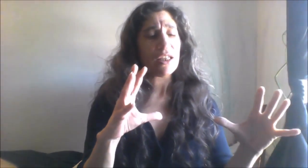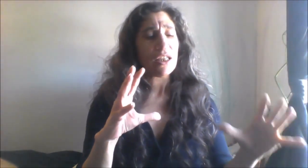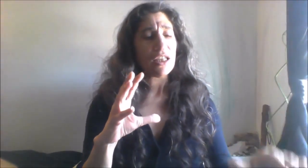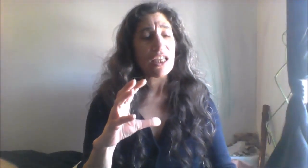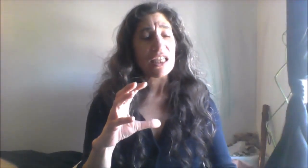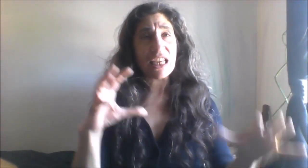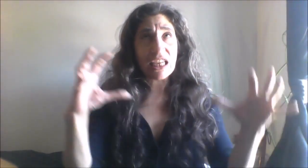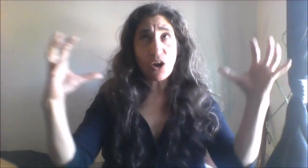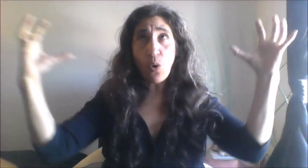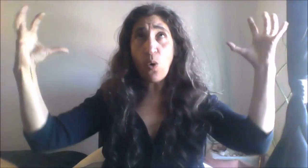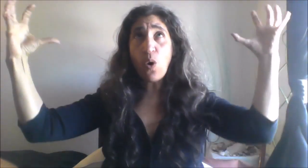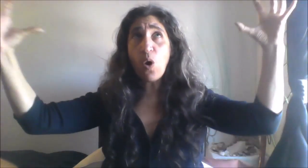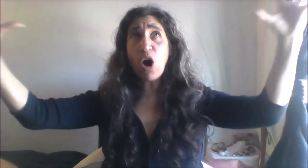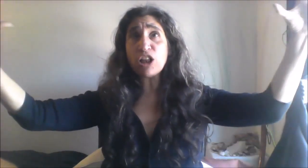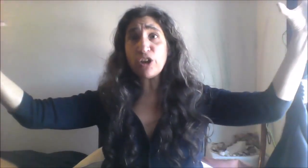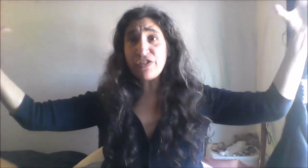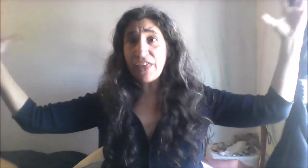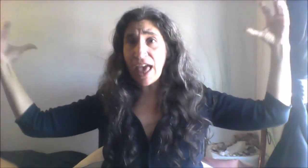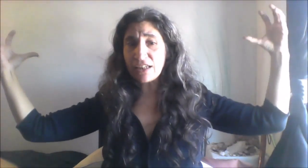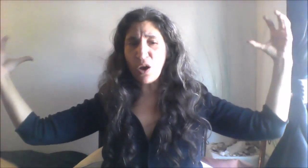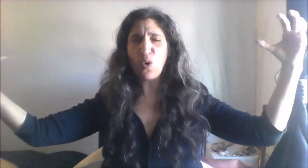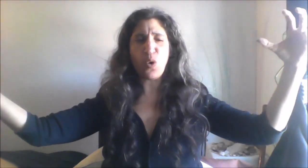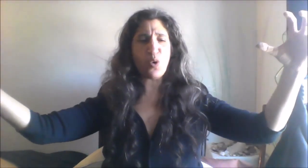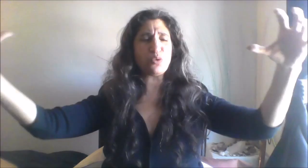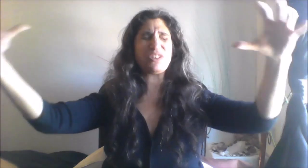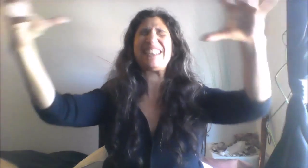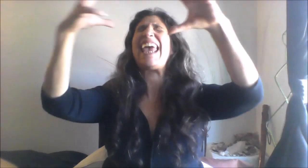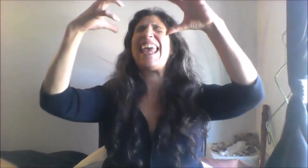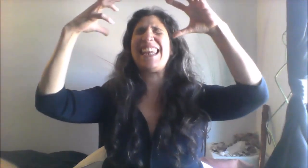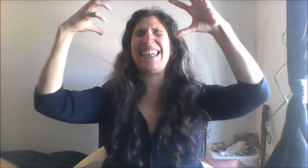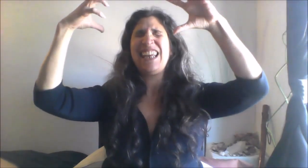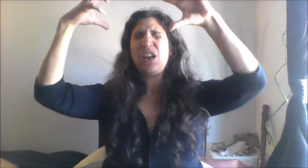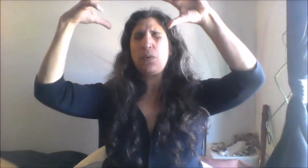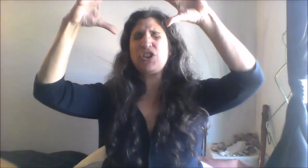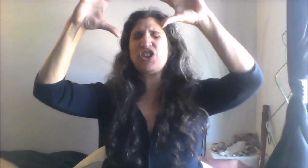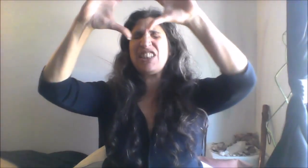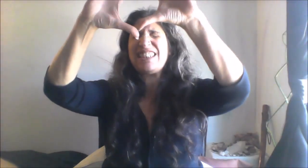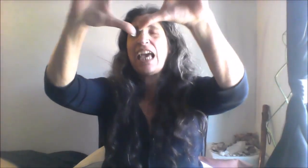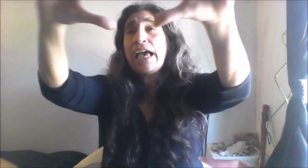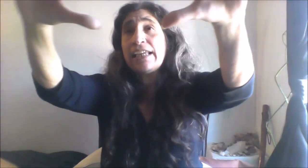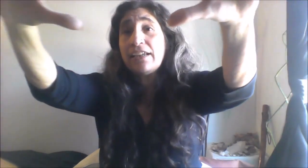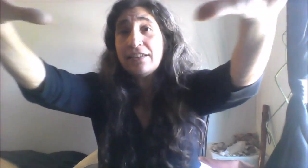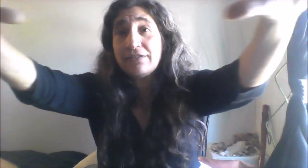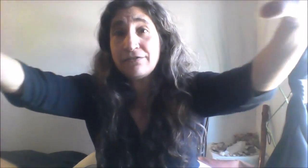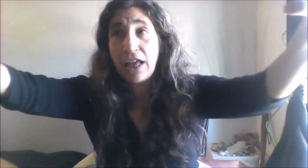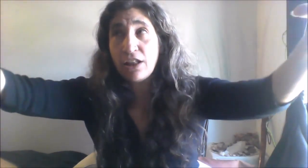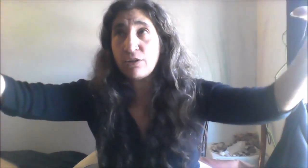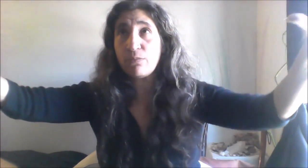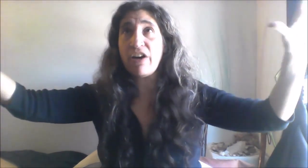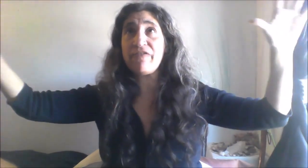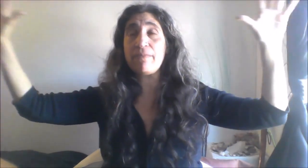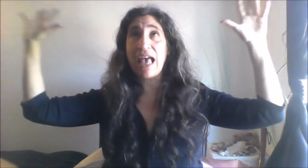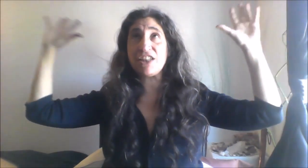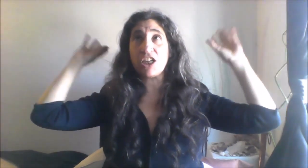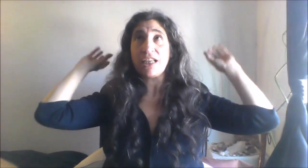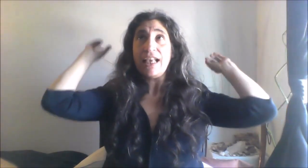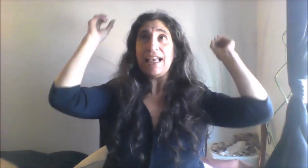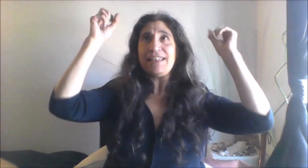taking all of that whole ten which is the entire realm of magic and